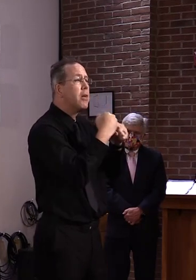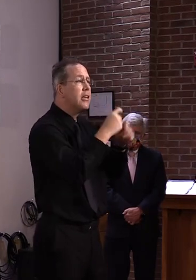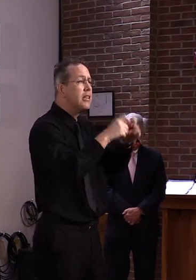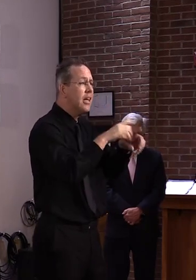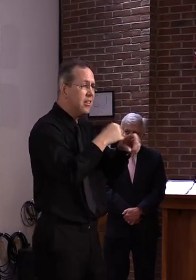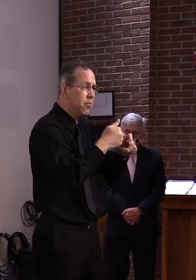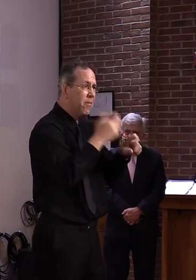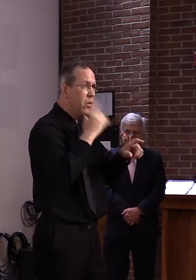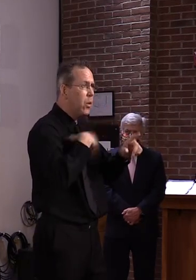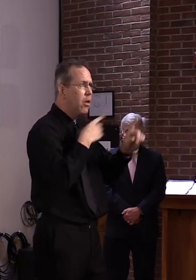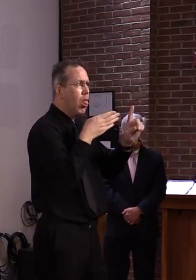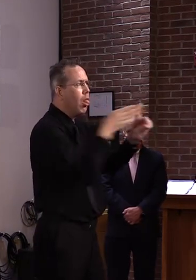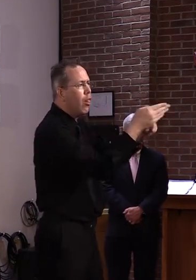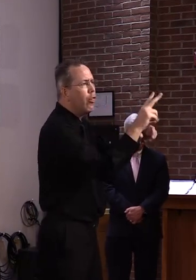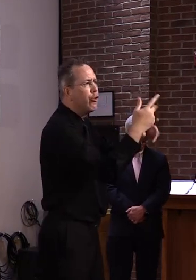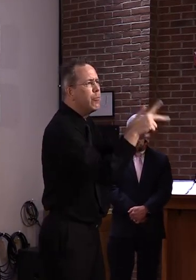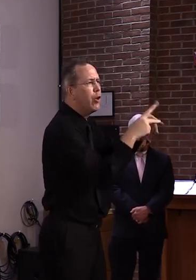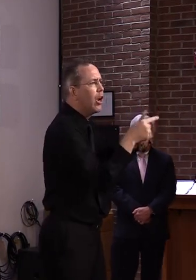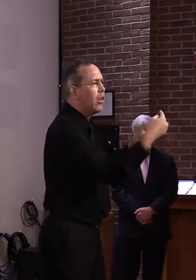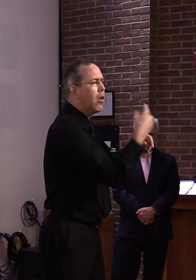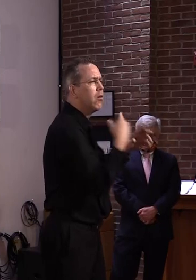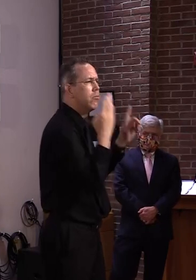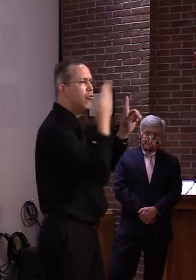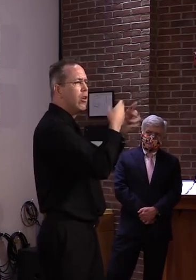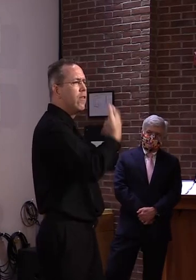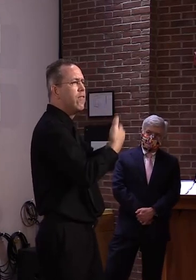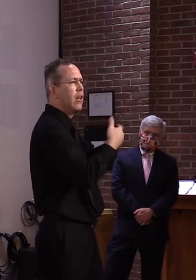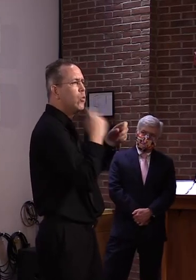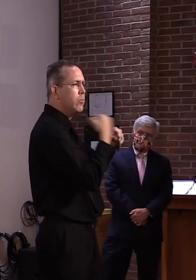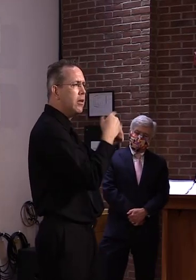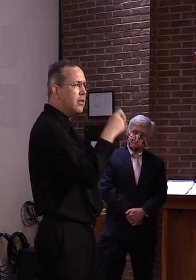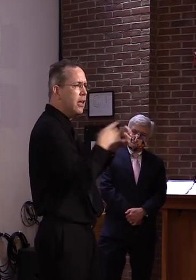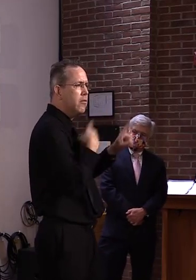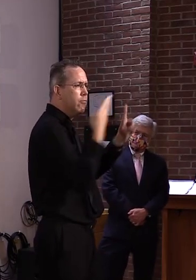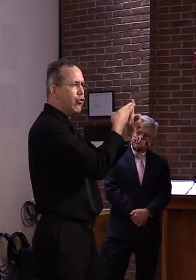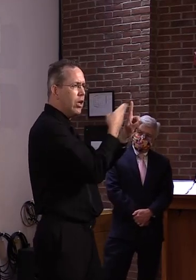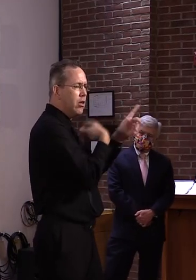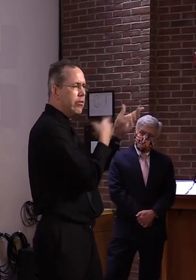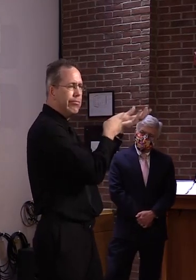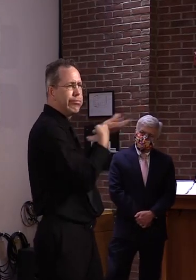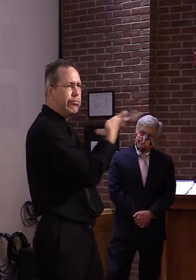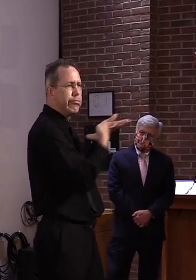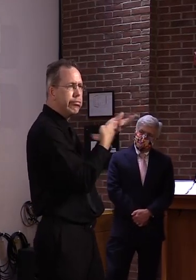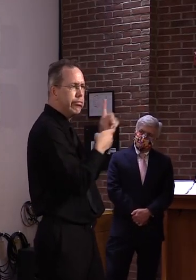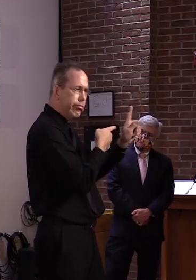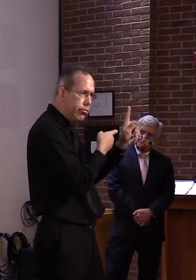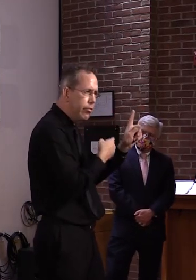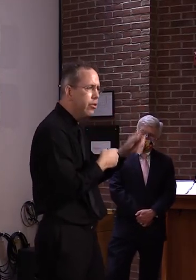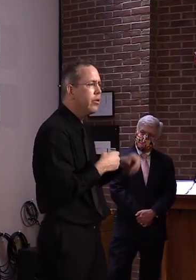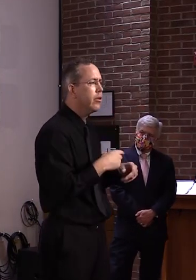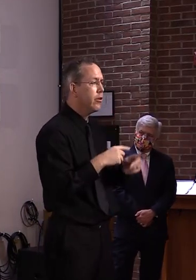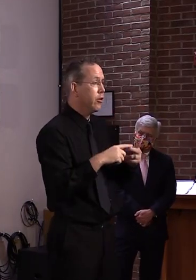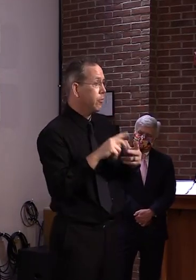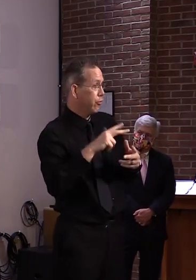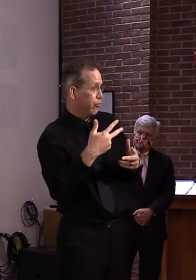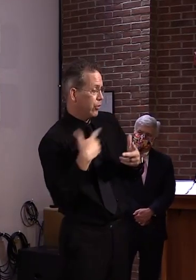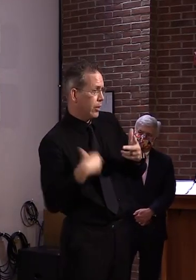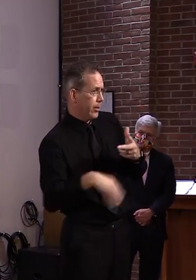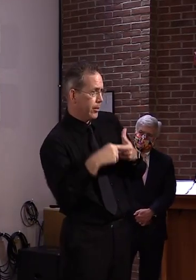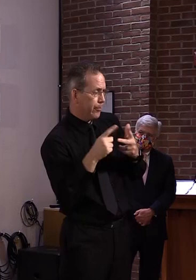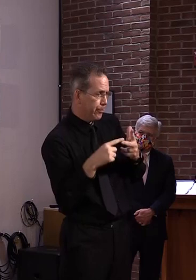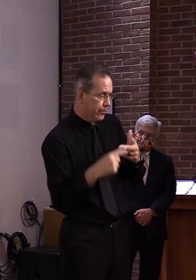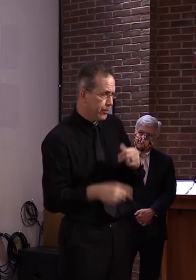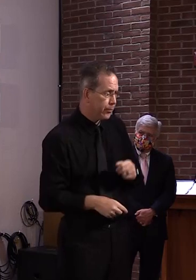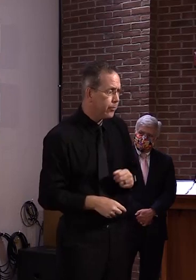So we already have channels open to try to accomplish that. And then I guess the third thing is the concept of